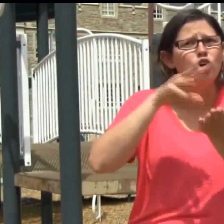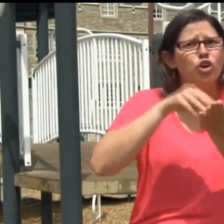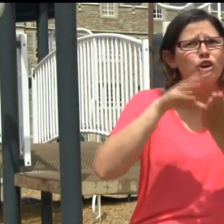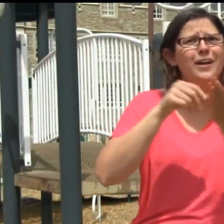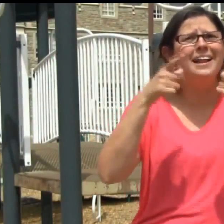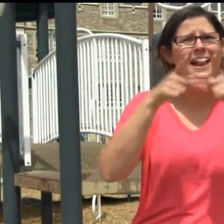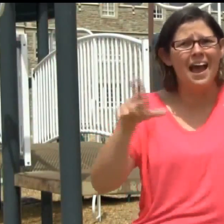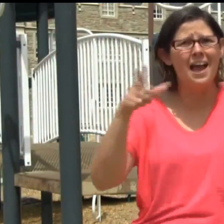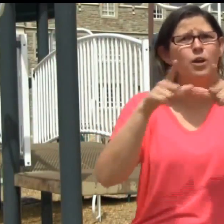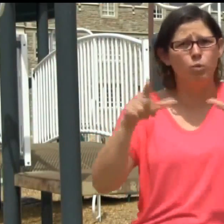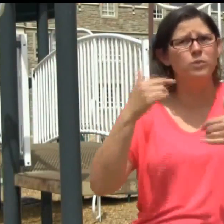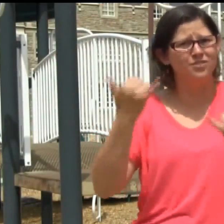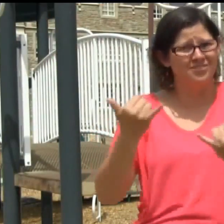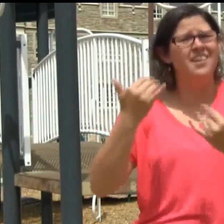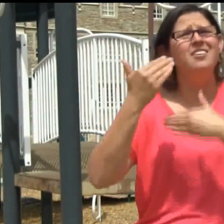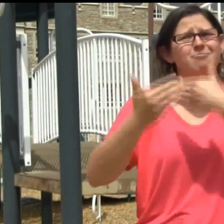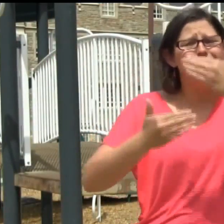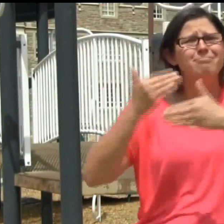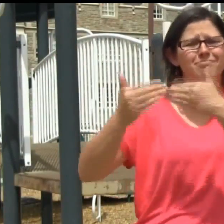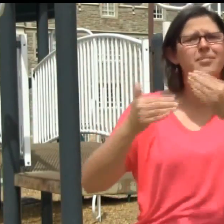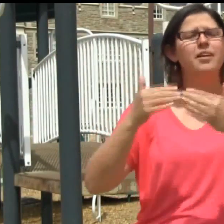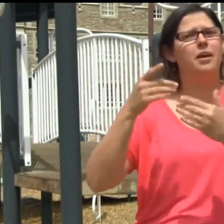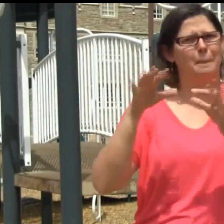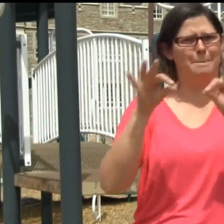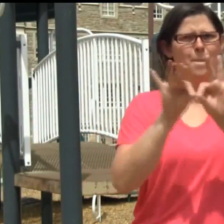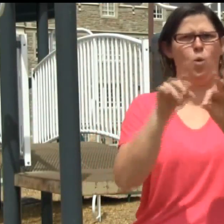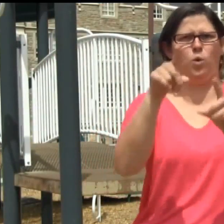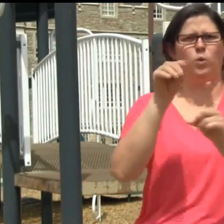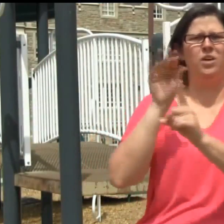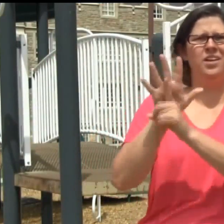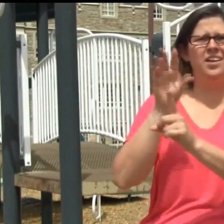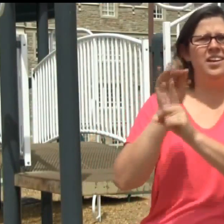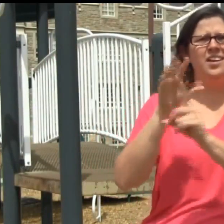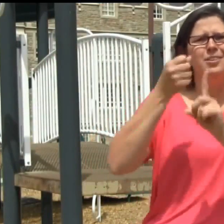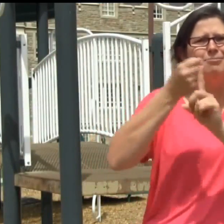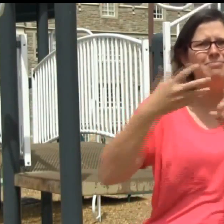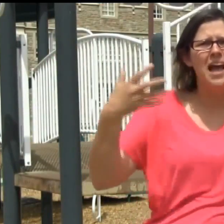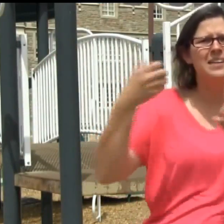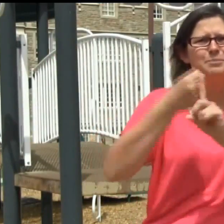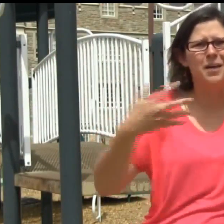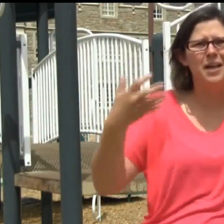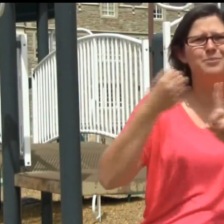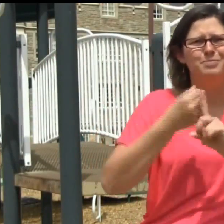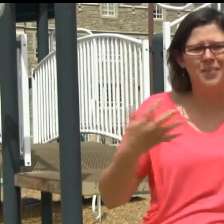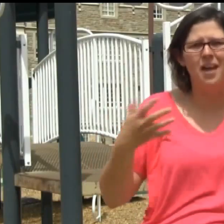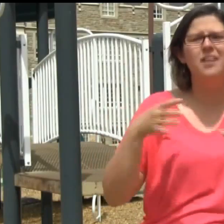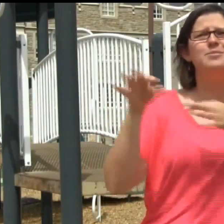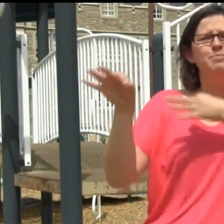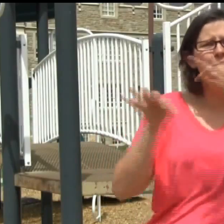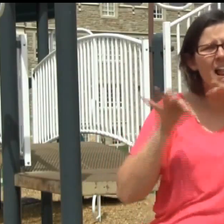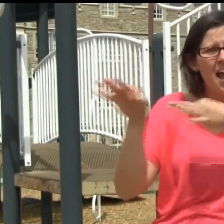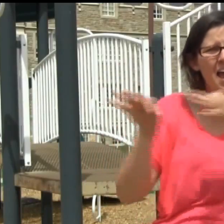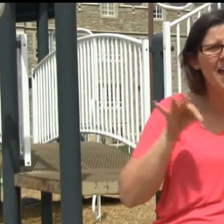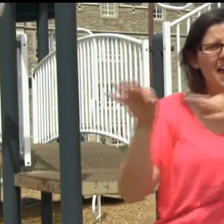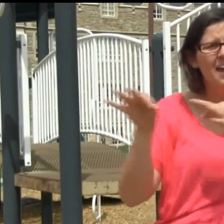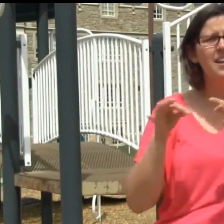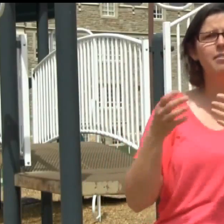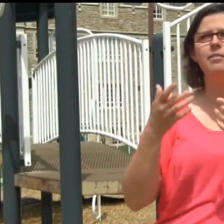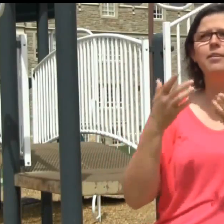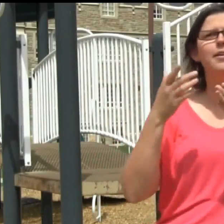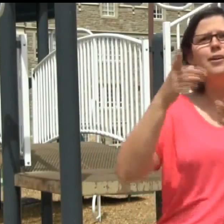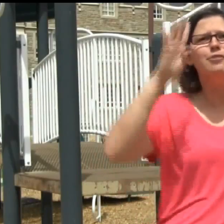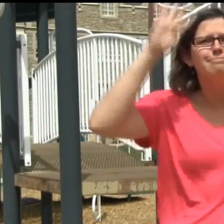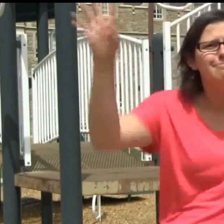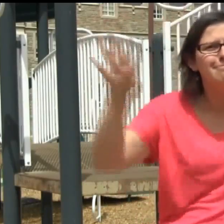Many young children learn language progressively, and it's important to expose them, and expand